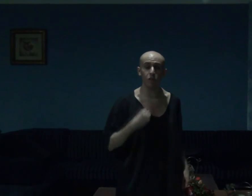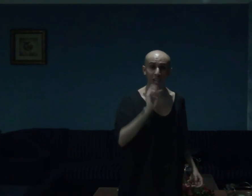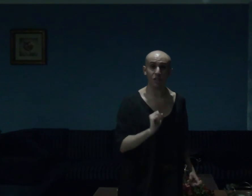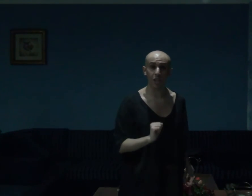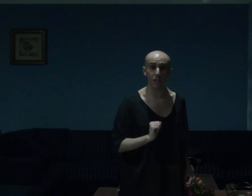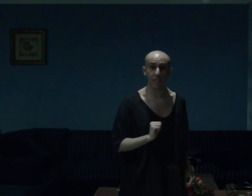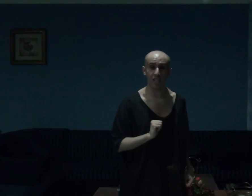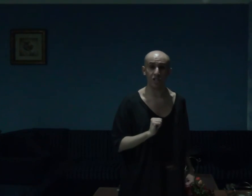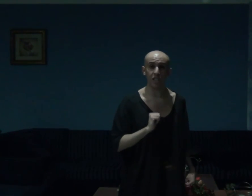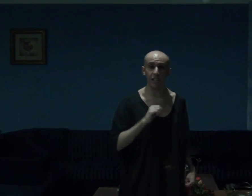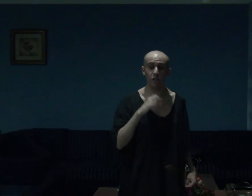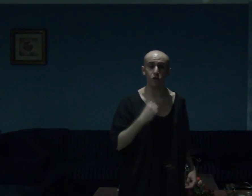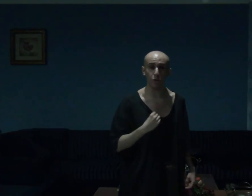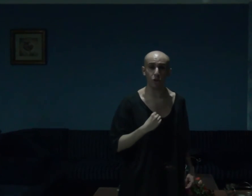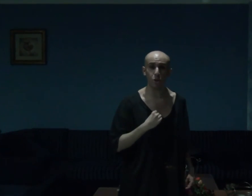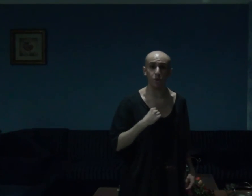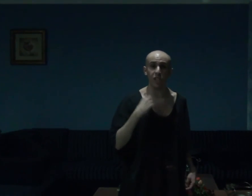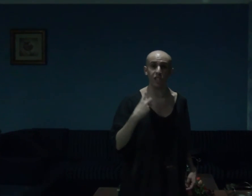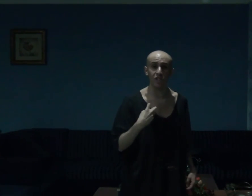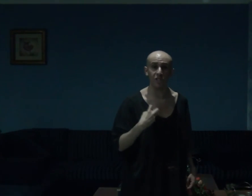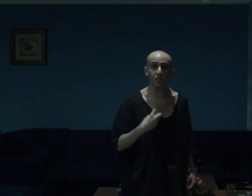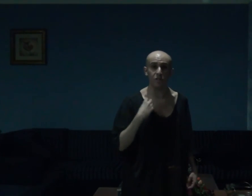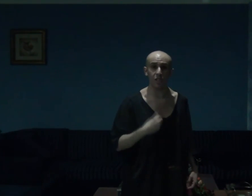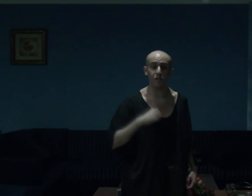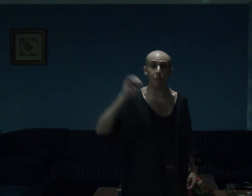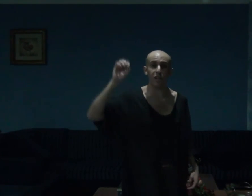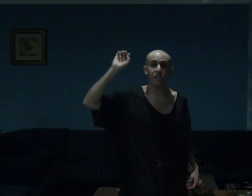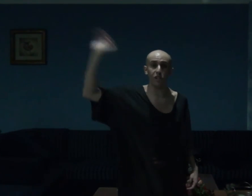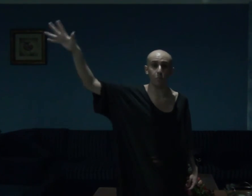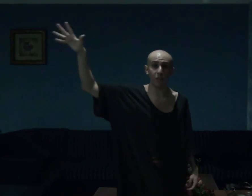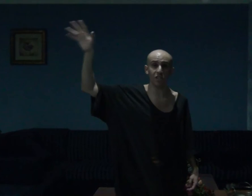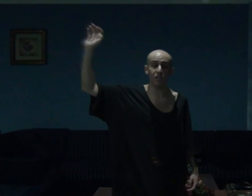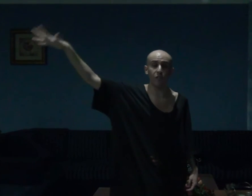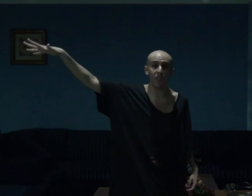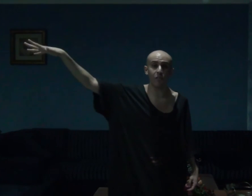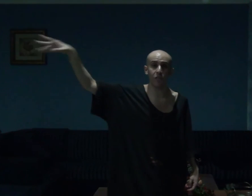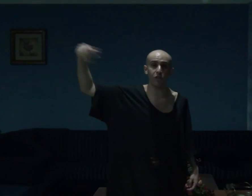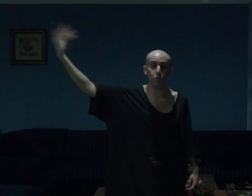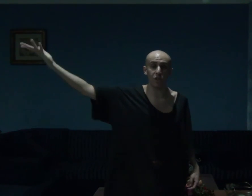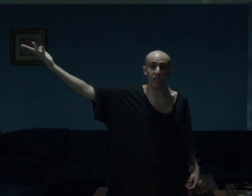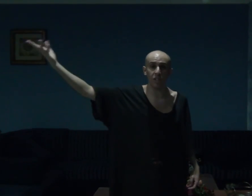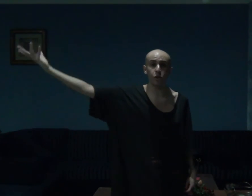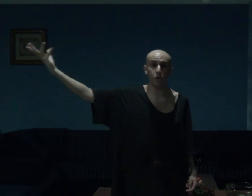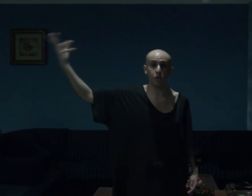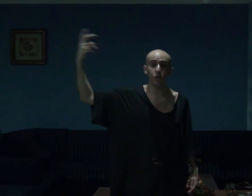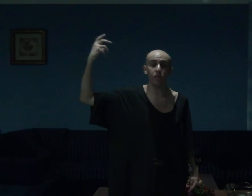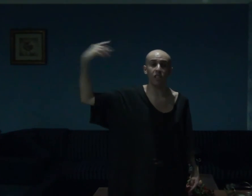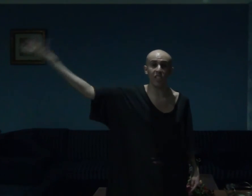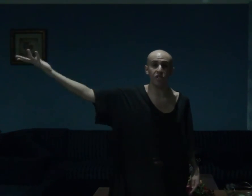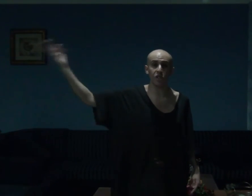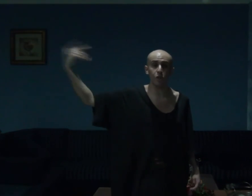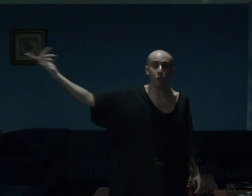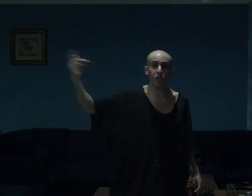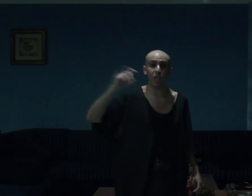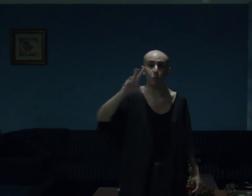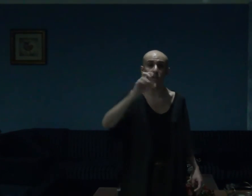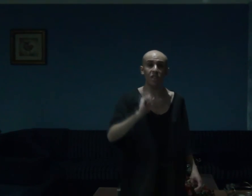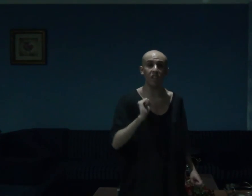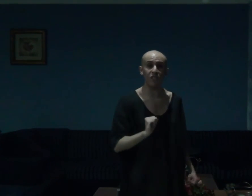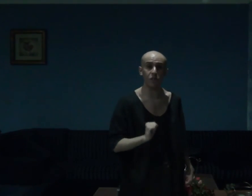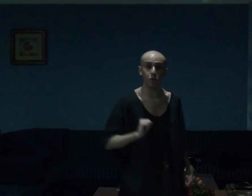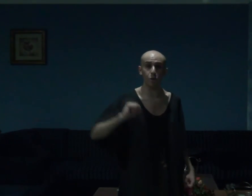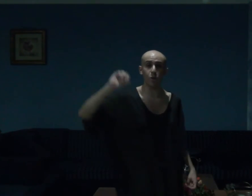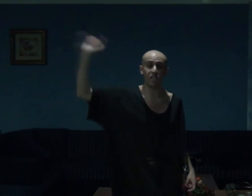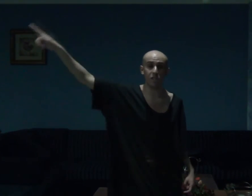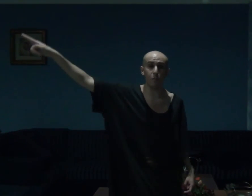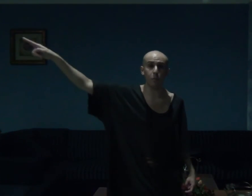child. That tale, guys and gals, yours truly considers it among his personal favorites within the Arthurian legend which I will